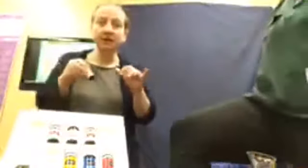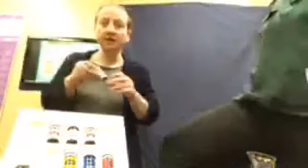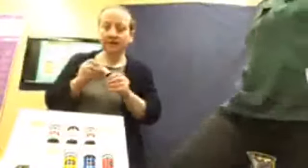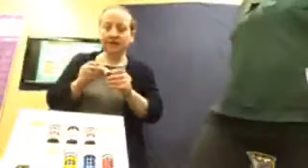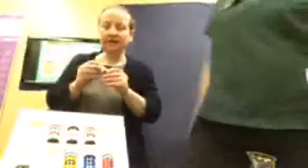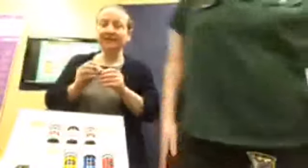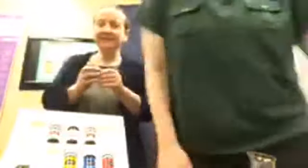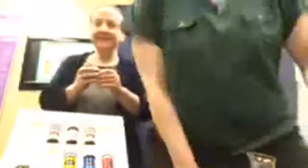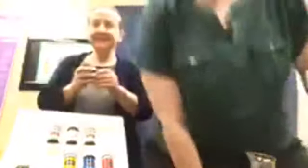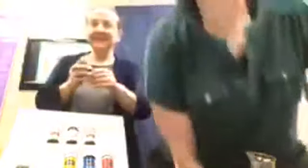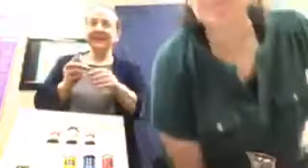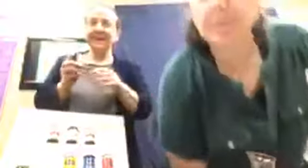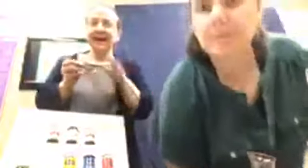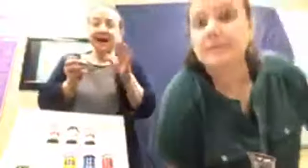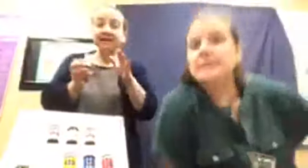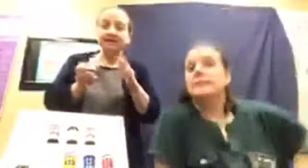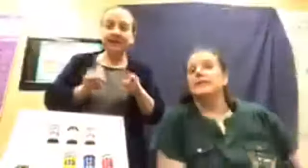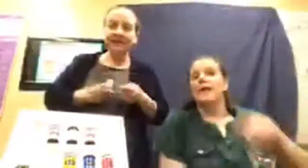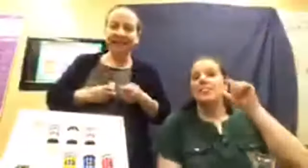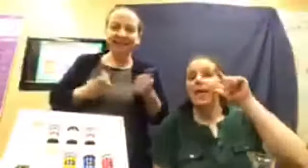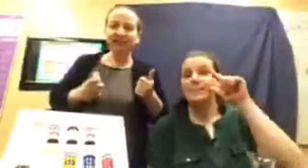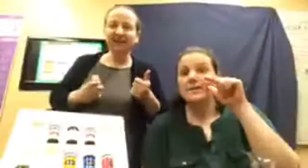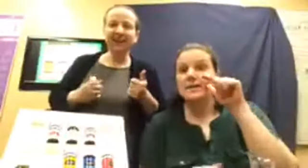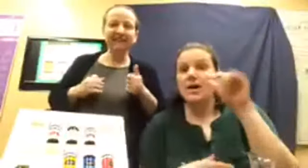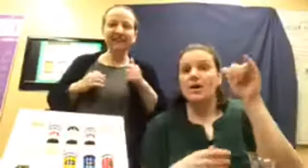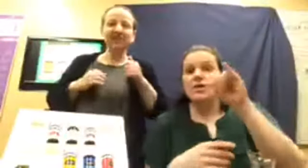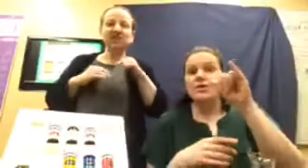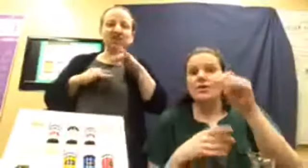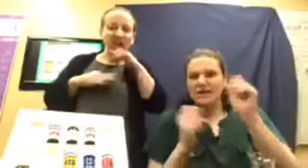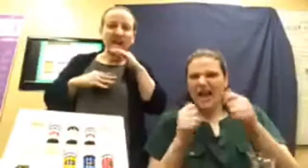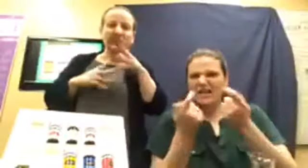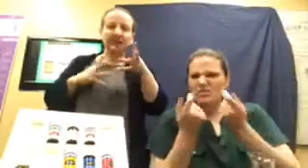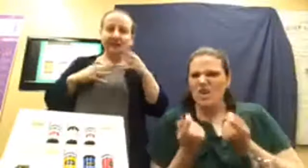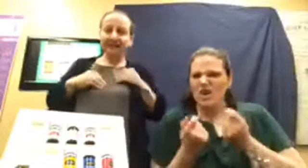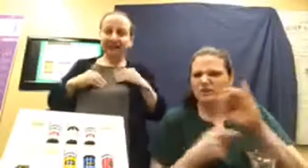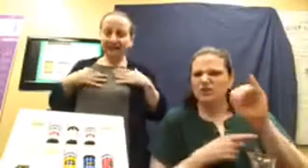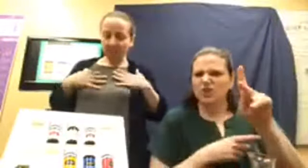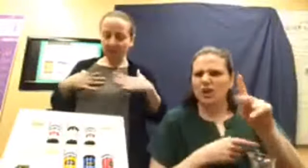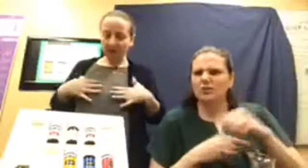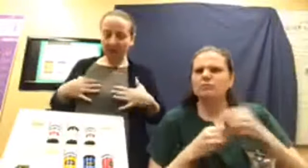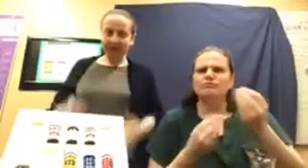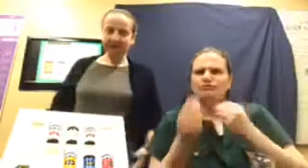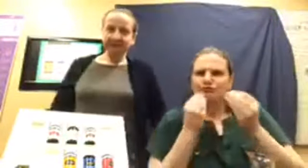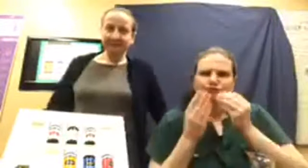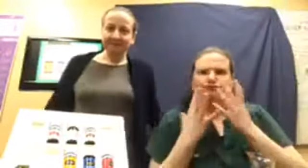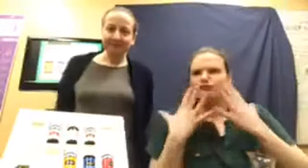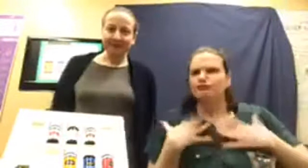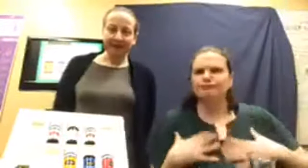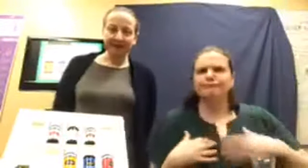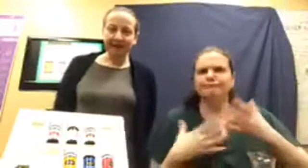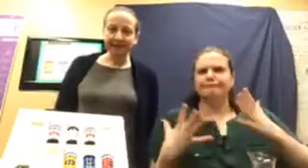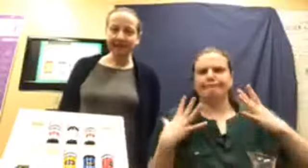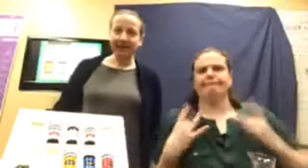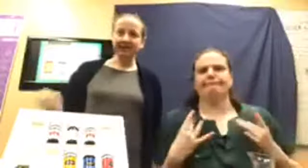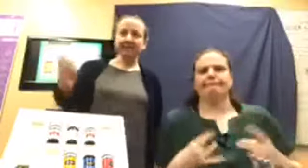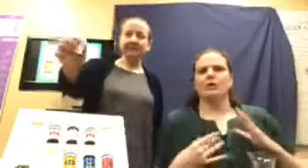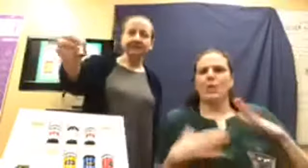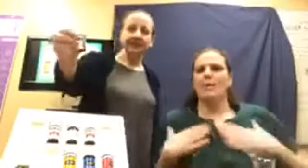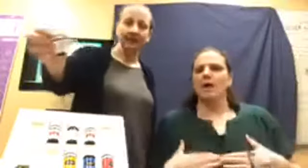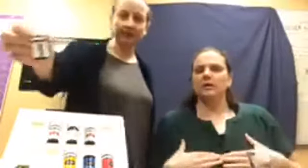is awesome at getting rid of the junk that we take into our bodies. And I'm not going to sign. I'm to hold